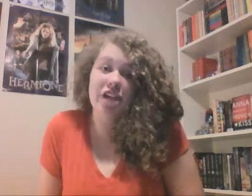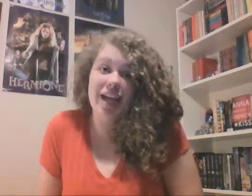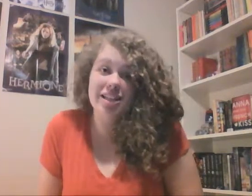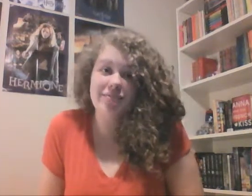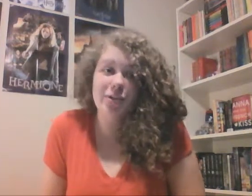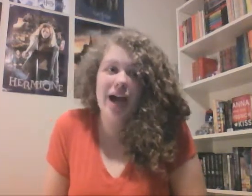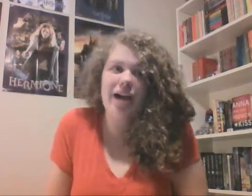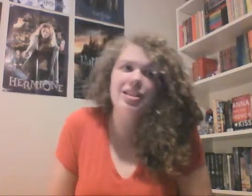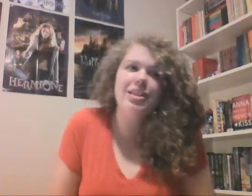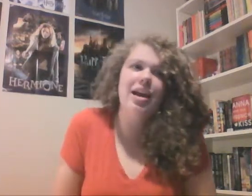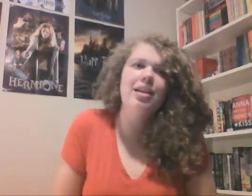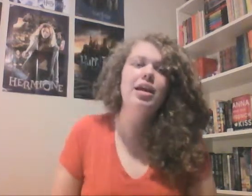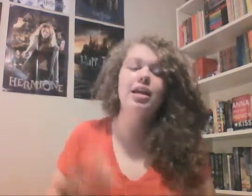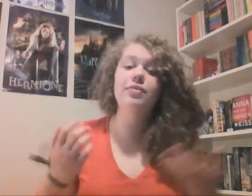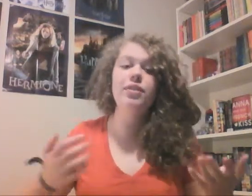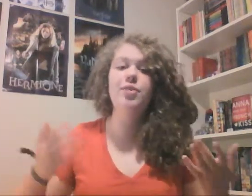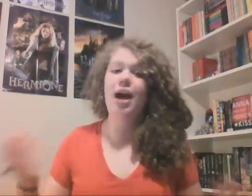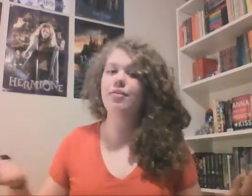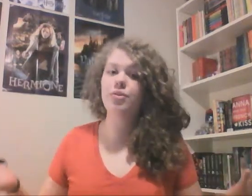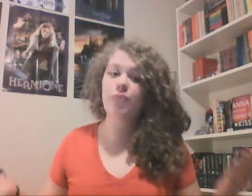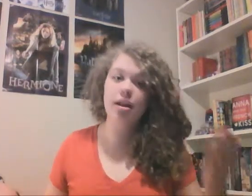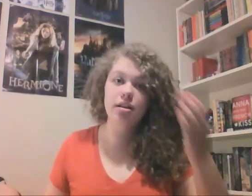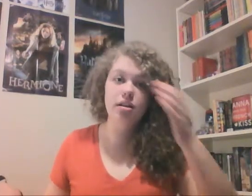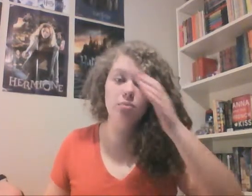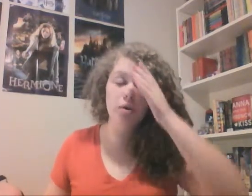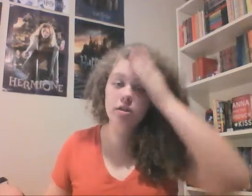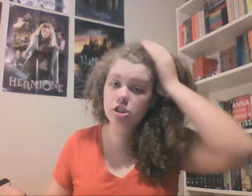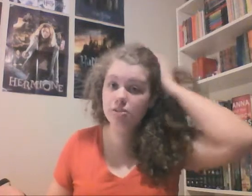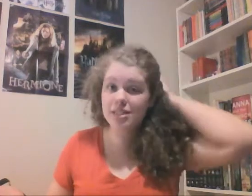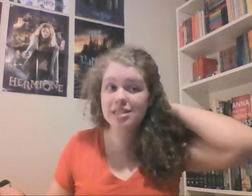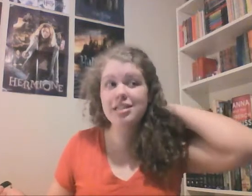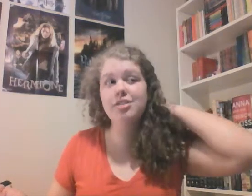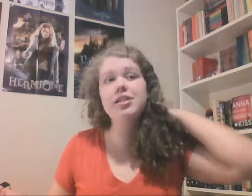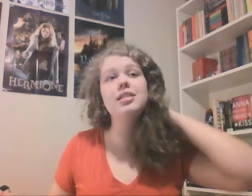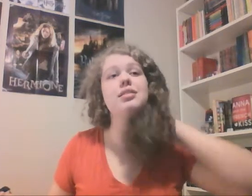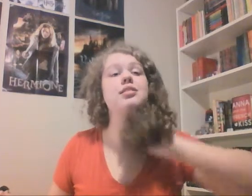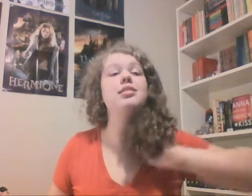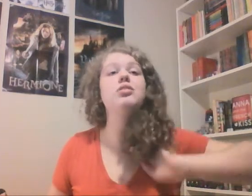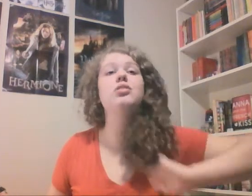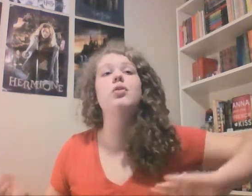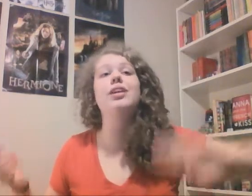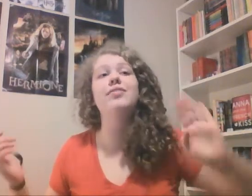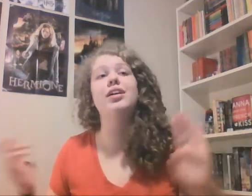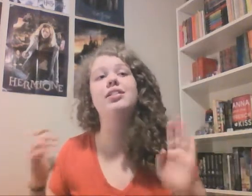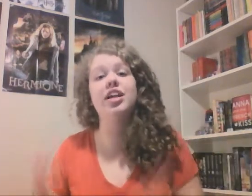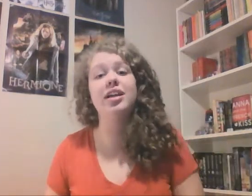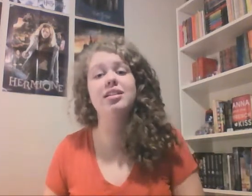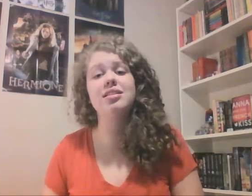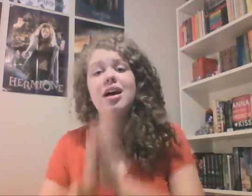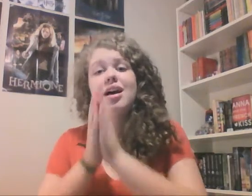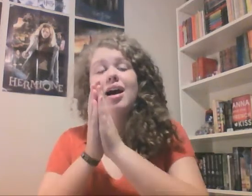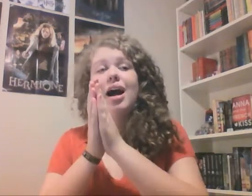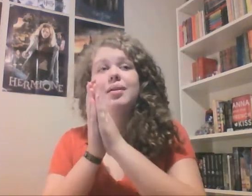chance if you haven't yet. Even if you haven't read the Mortal Instruments series, still go give it a chance. I